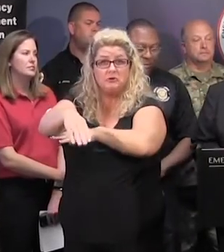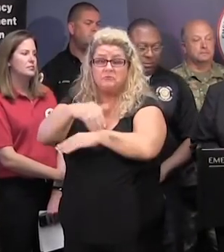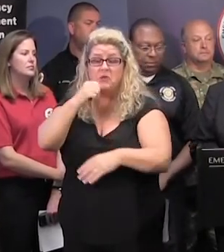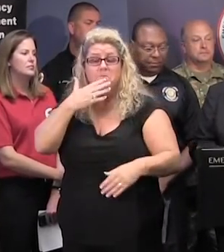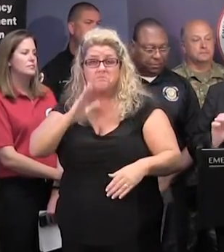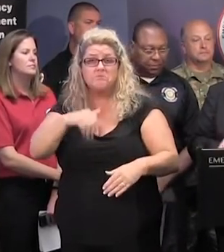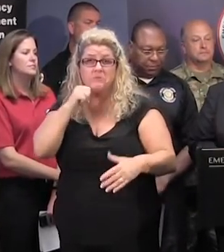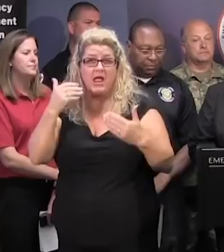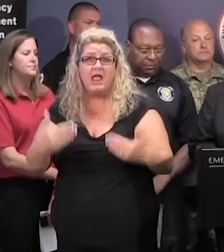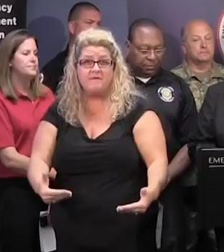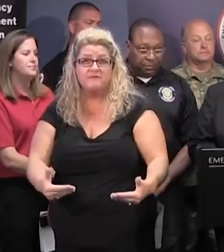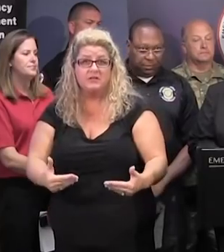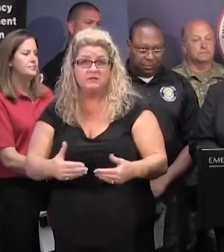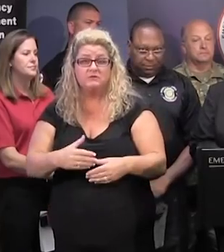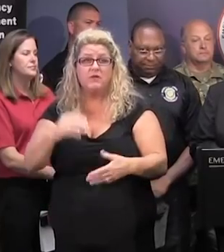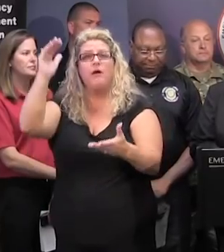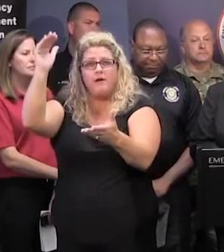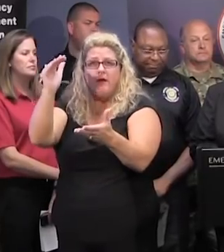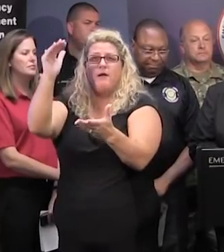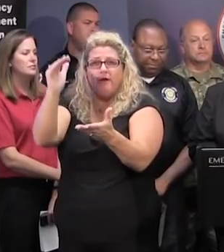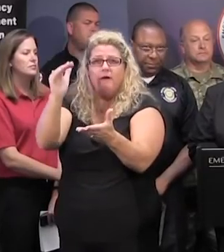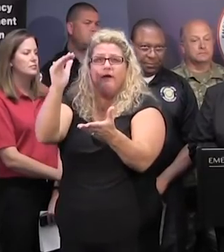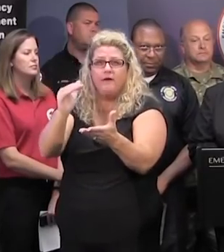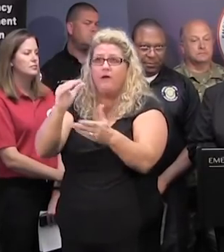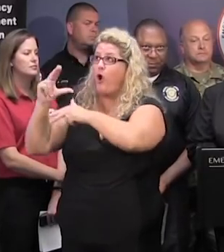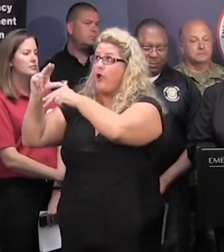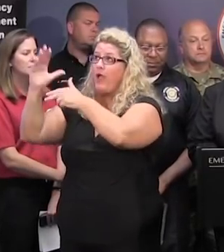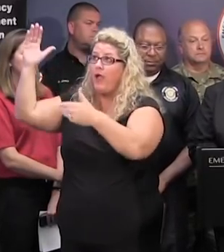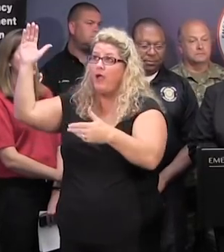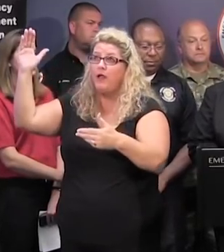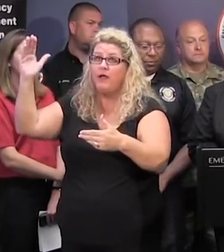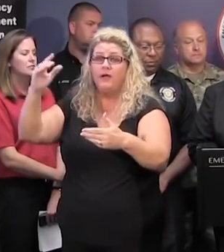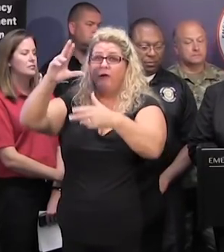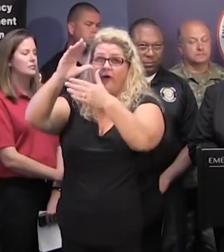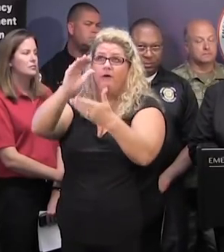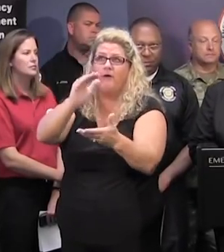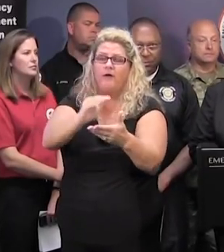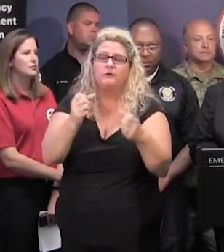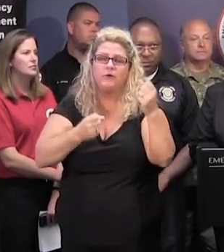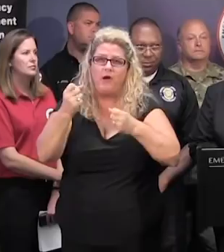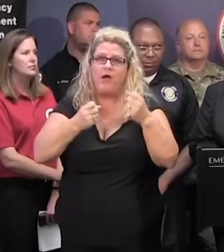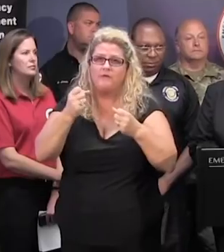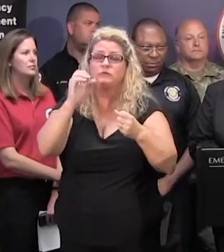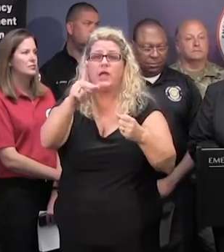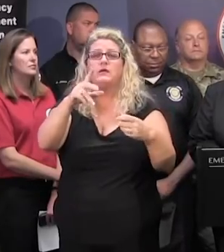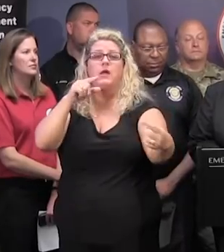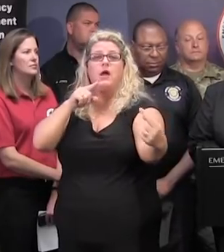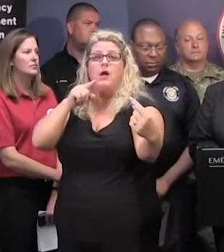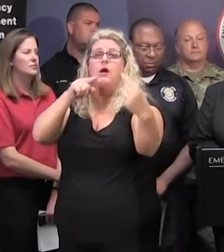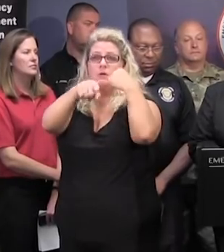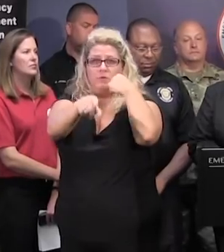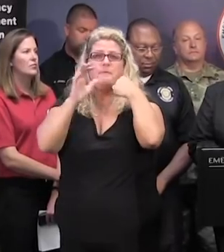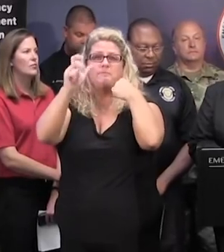and our traffic volumes have been dropping off steadily as a storm approaches. The reversals that have been put in place on I-26 and US